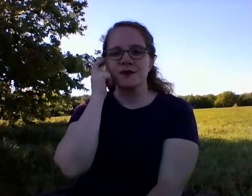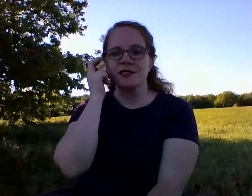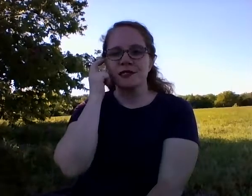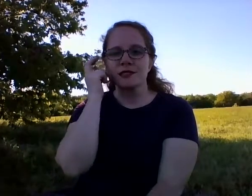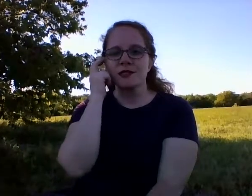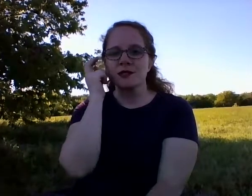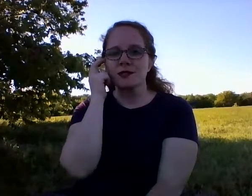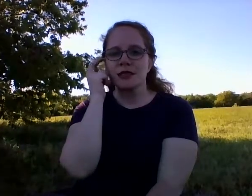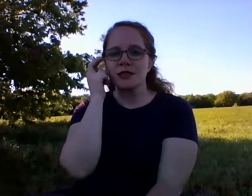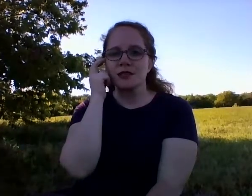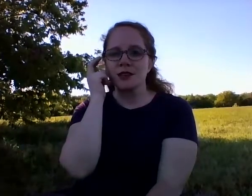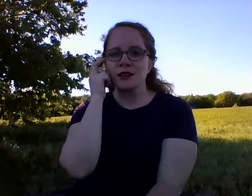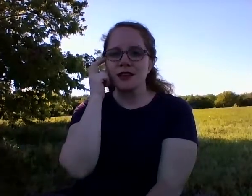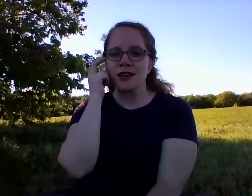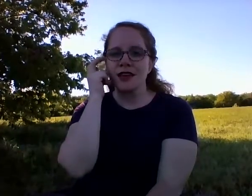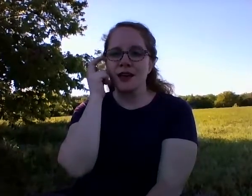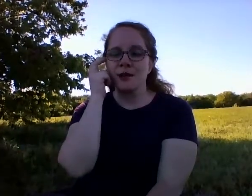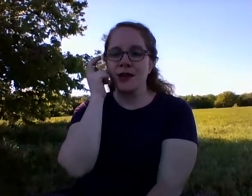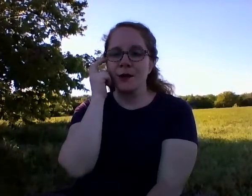Choosing to trust a higher power.